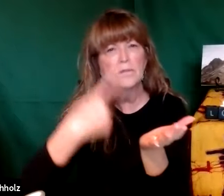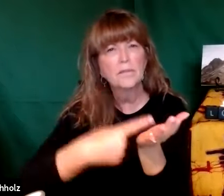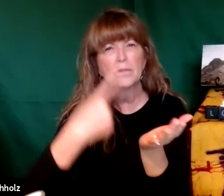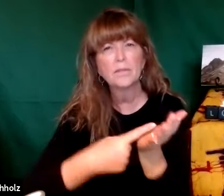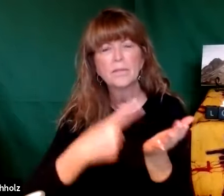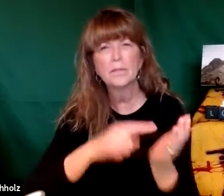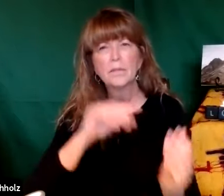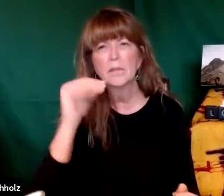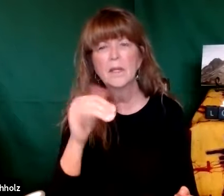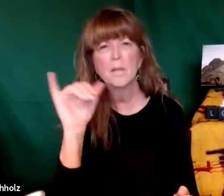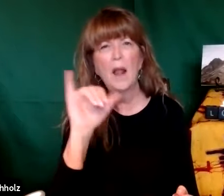so you know today church